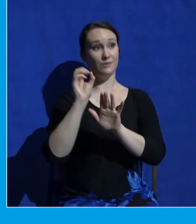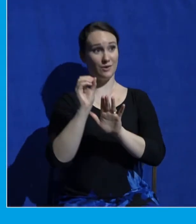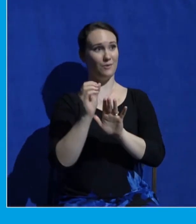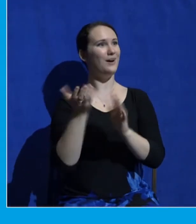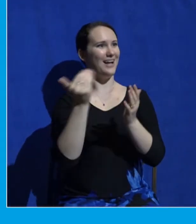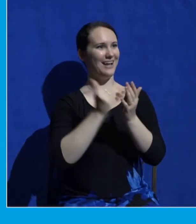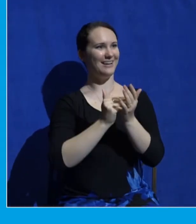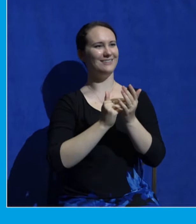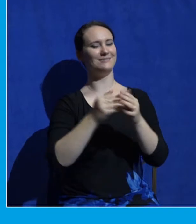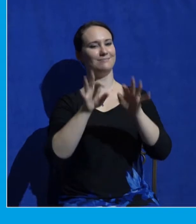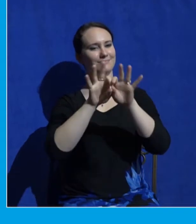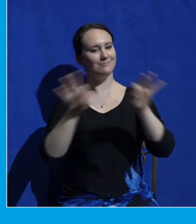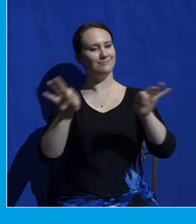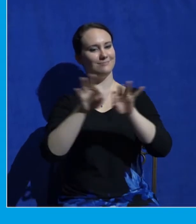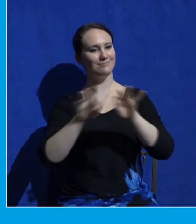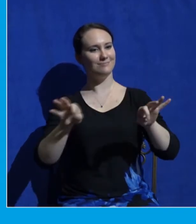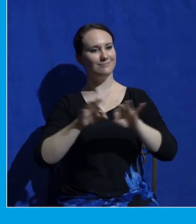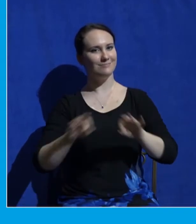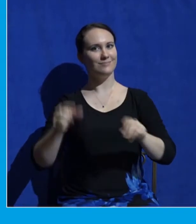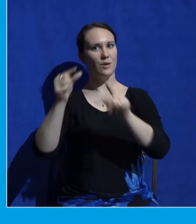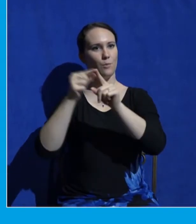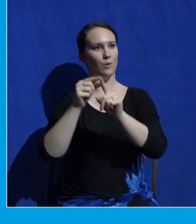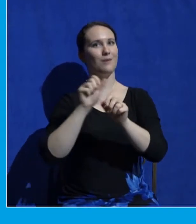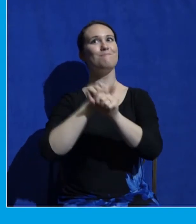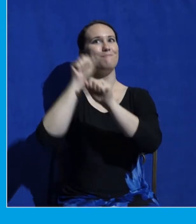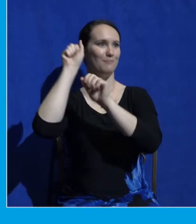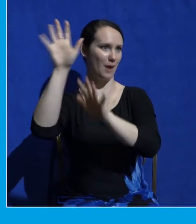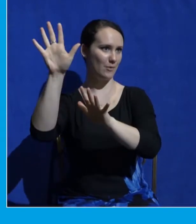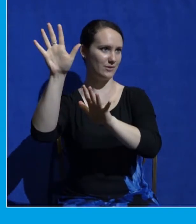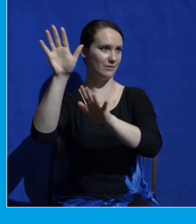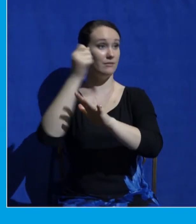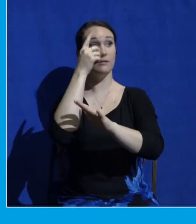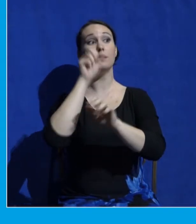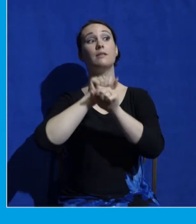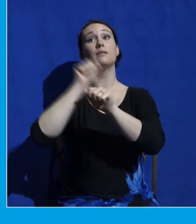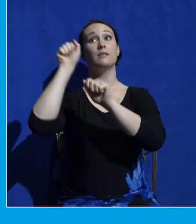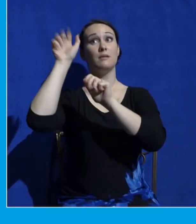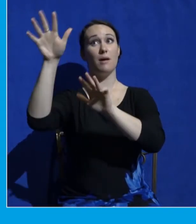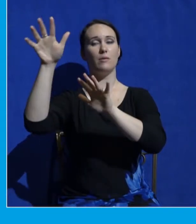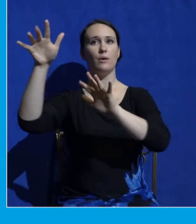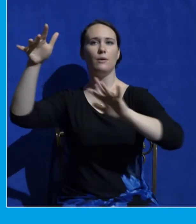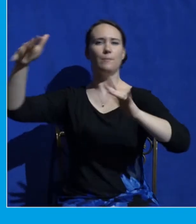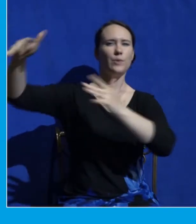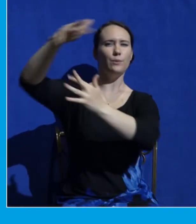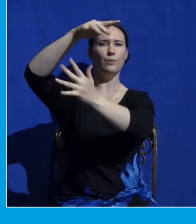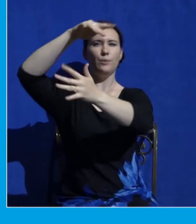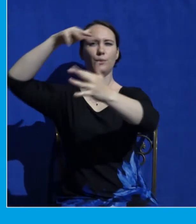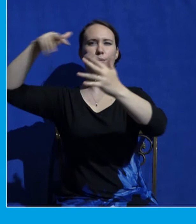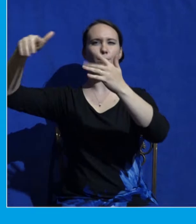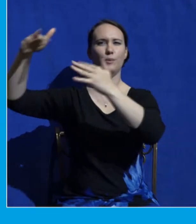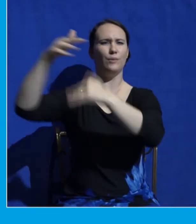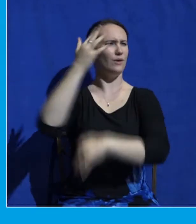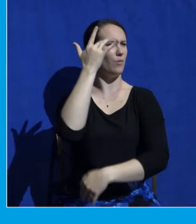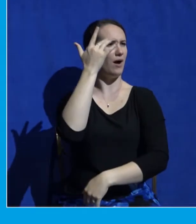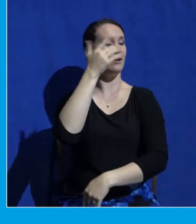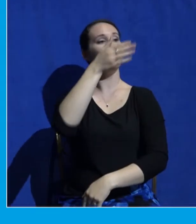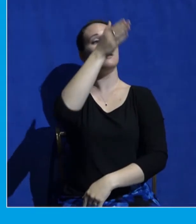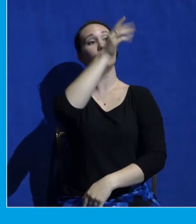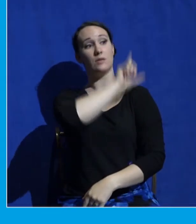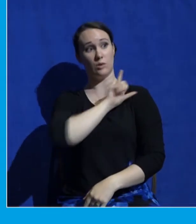Sinai was wrapped in smoke because the Lord had descended on it in fire. The smoke of went up like